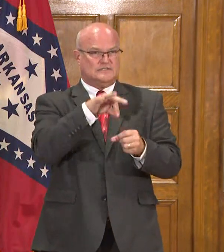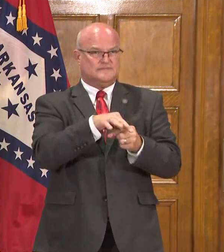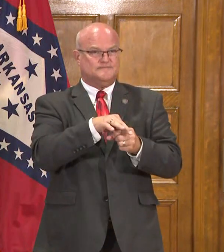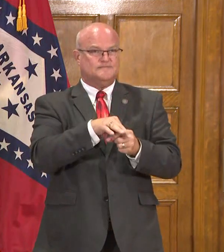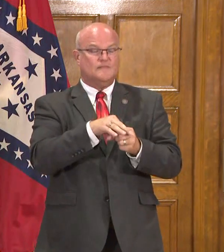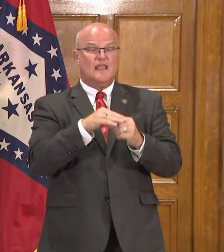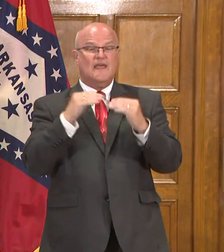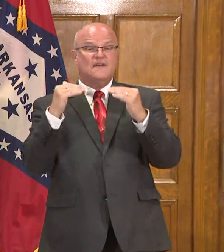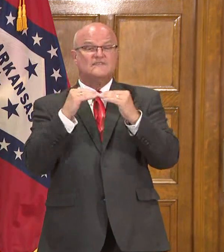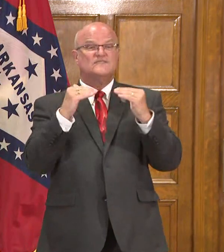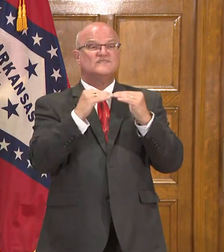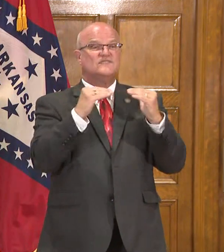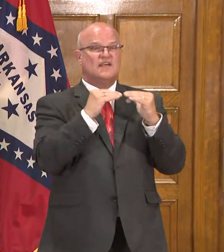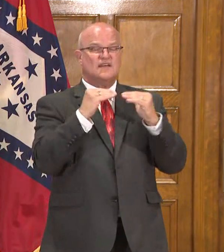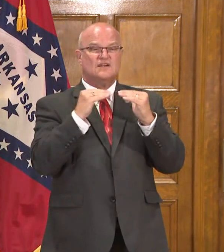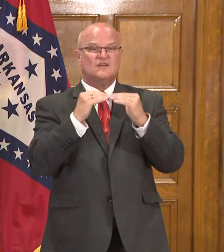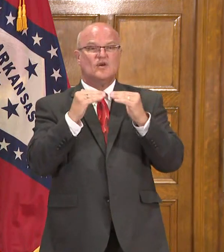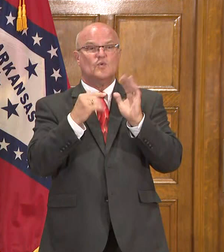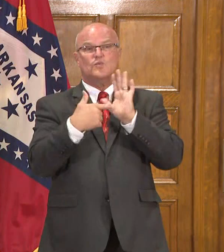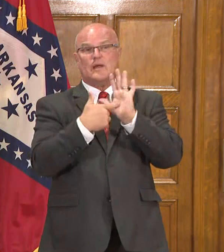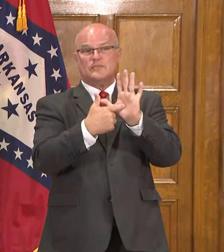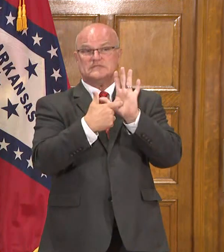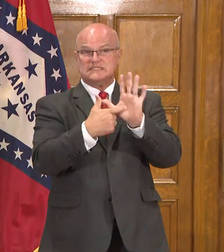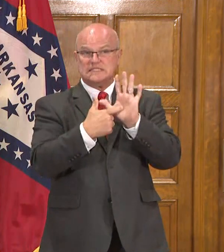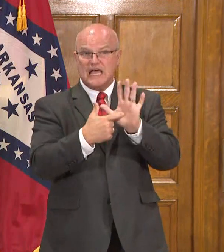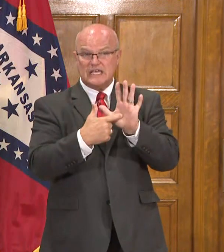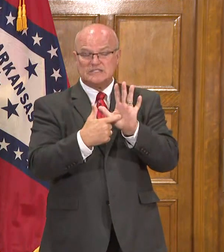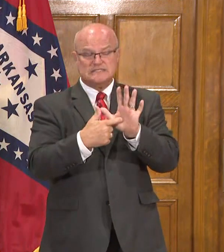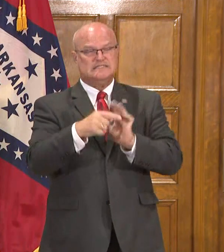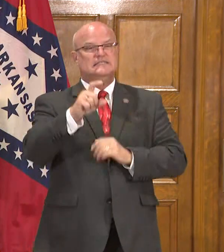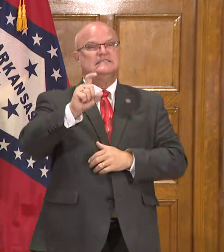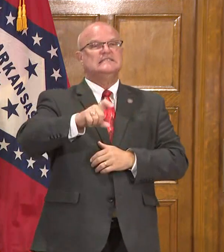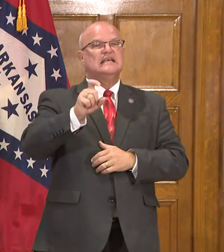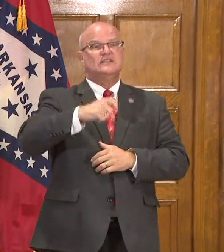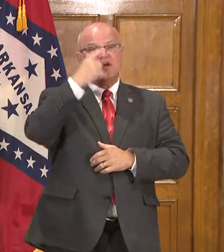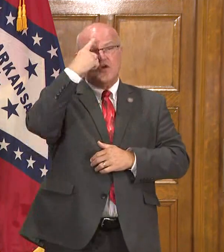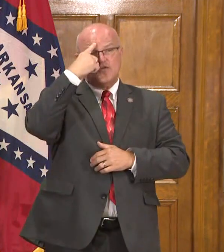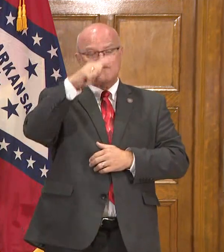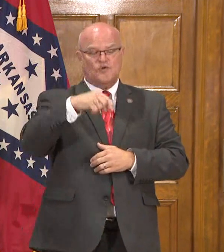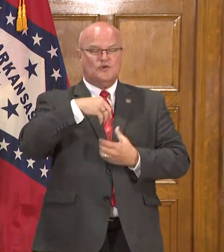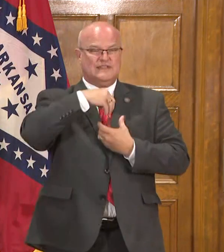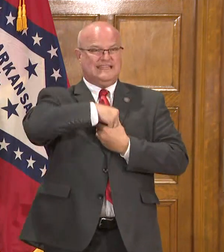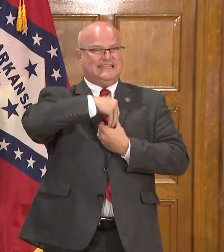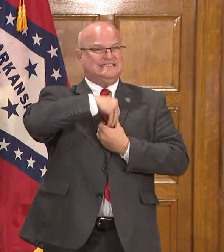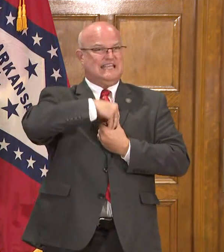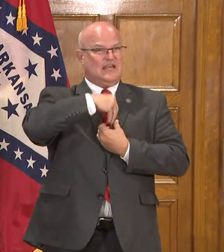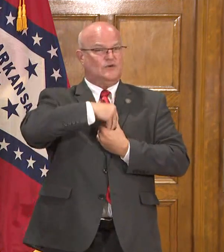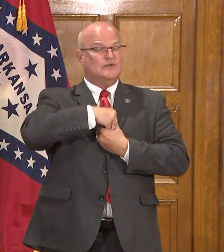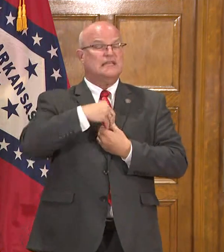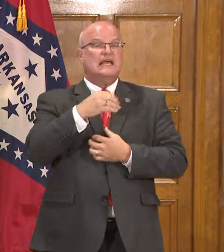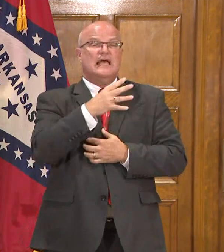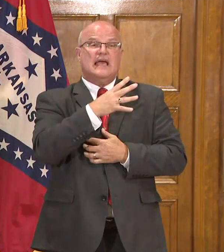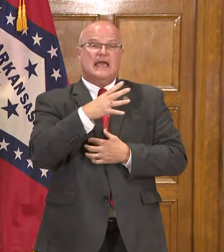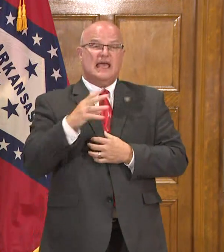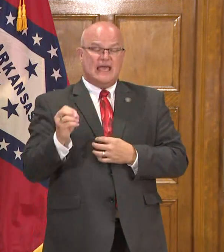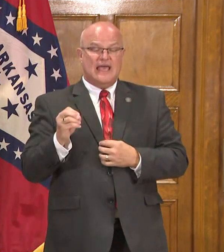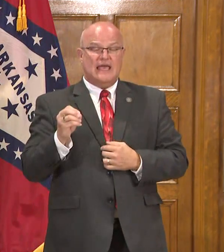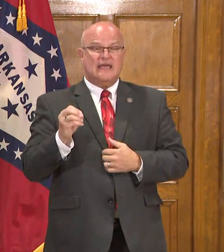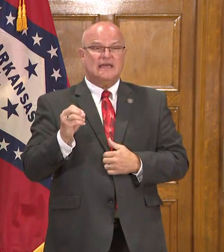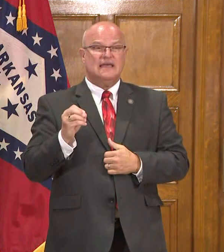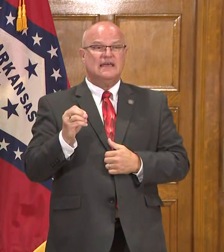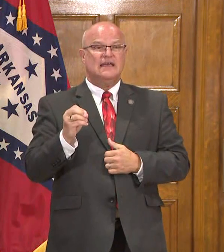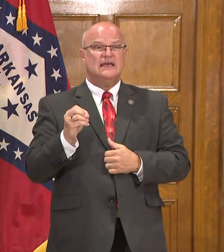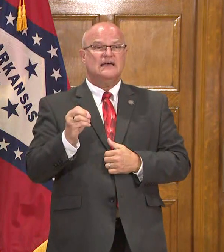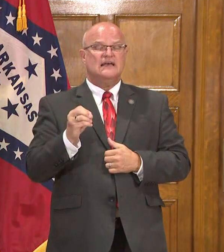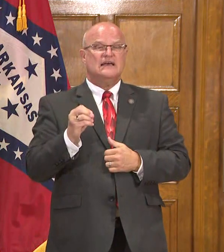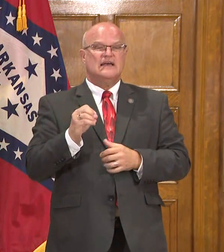Fair and equal representation is necessary for the integrity and the